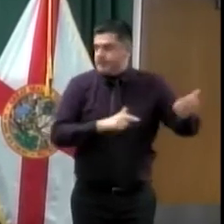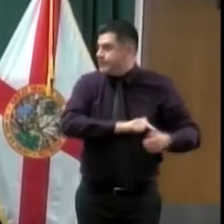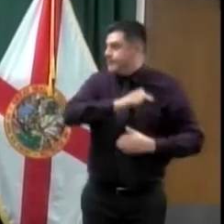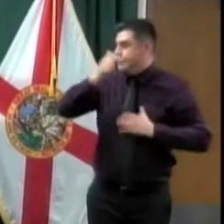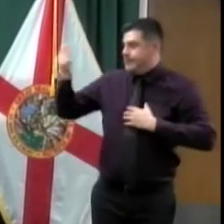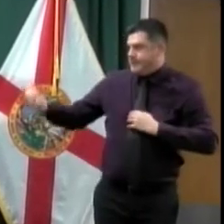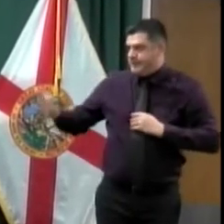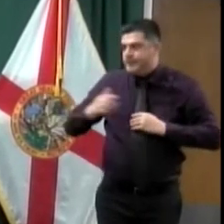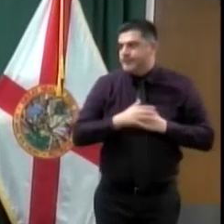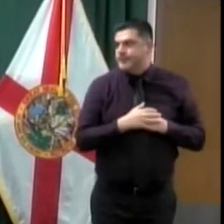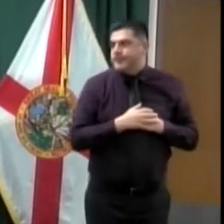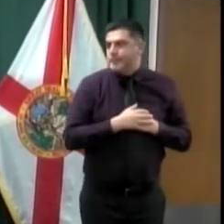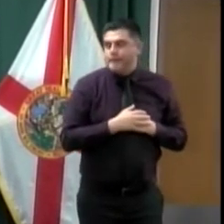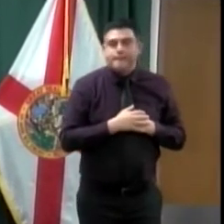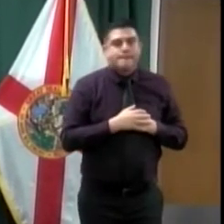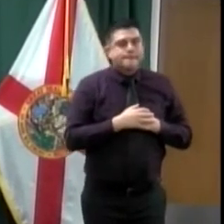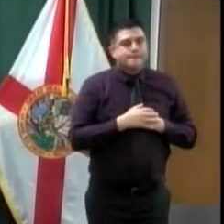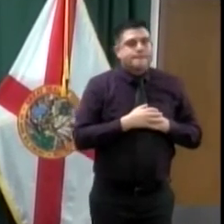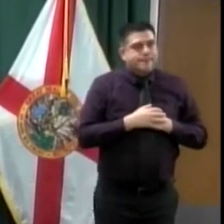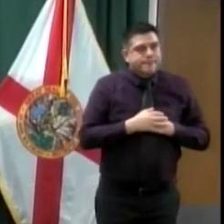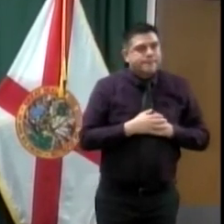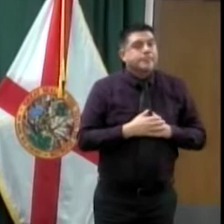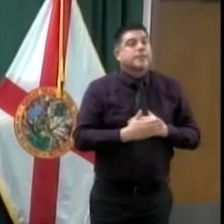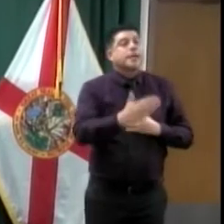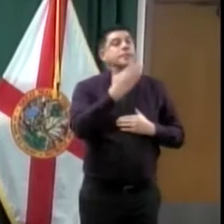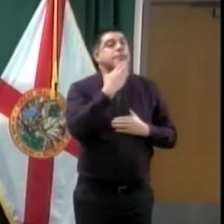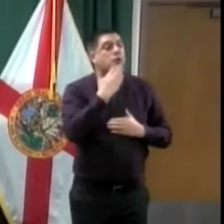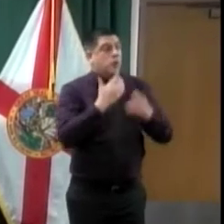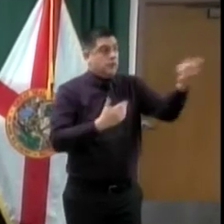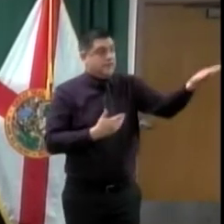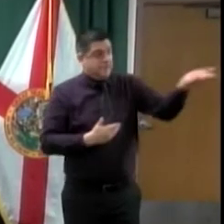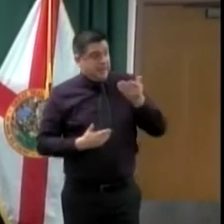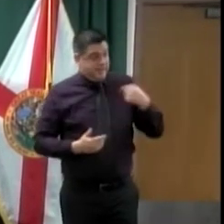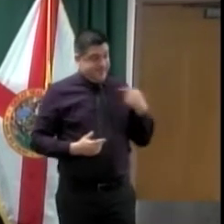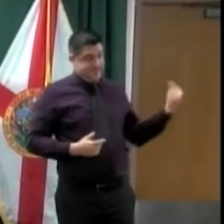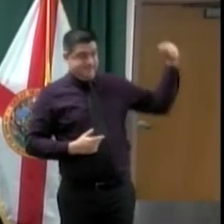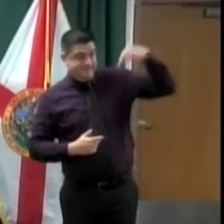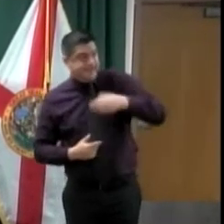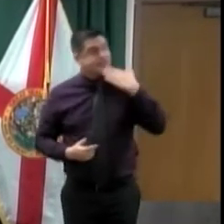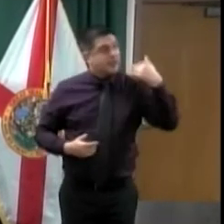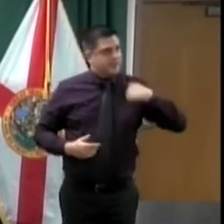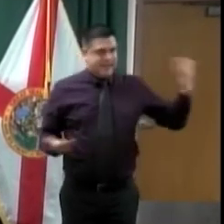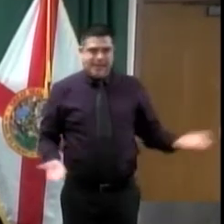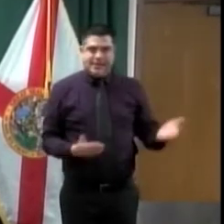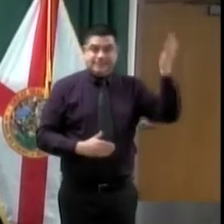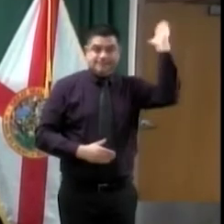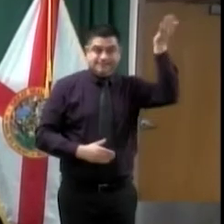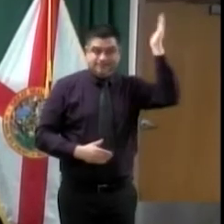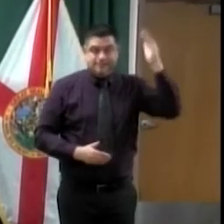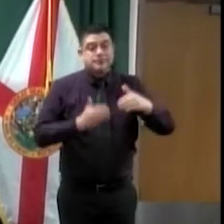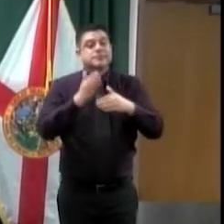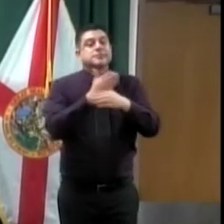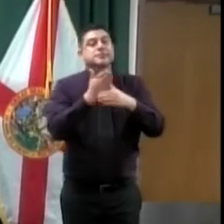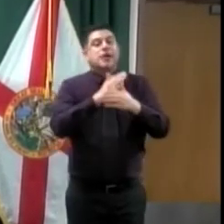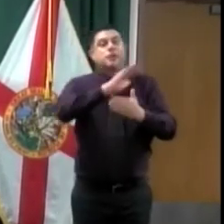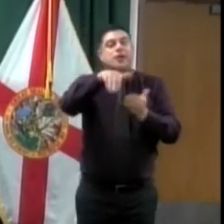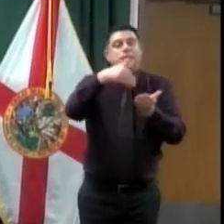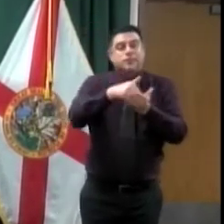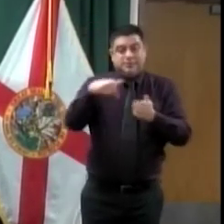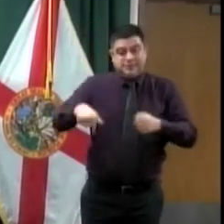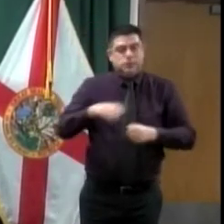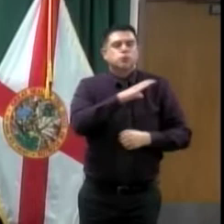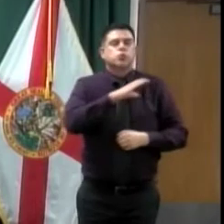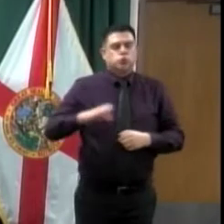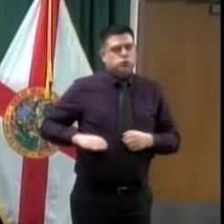Good afternoon. Thank you, Alan, for inviting the Sharing Center to join you today. The Christian Sharing Center, and on behalf of all the